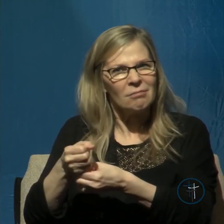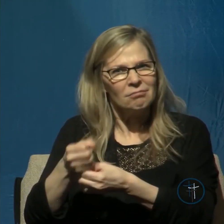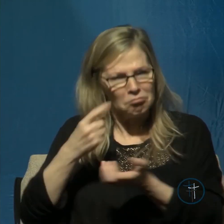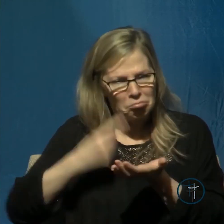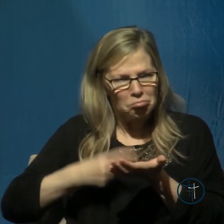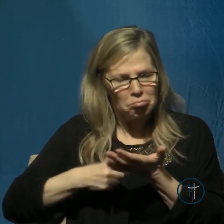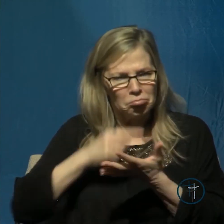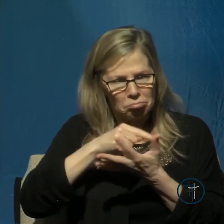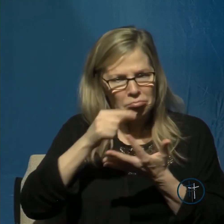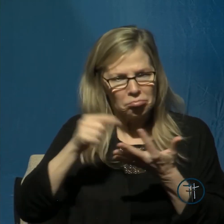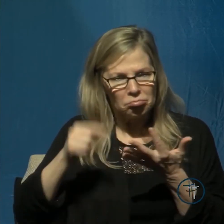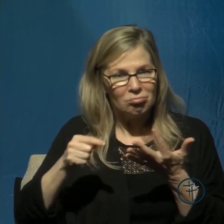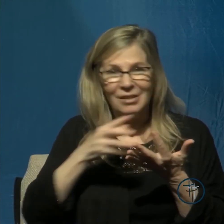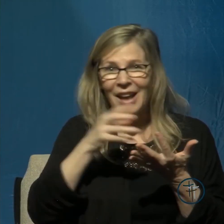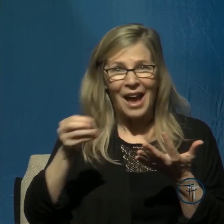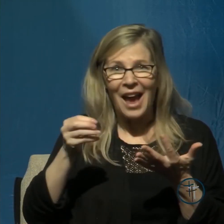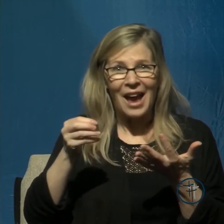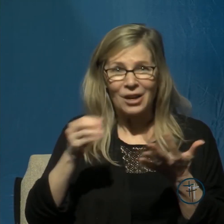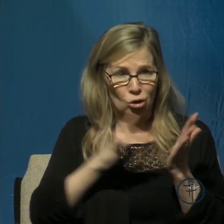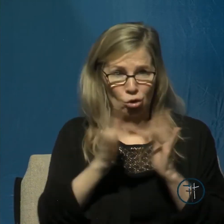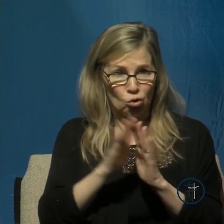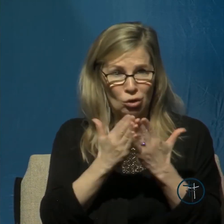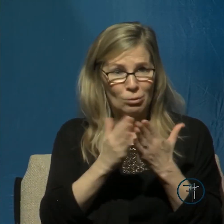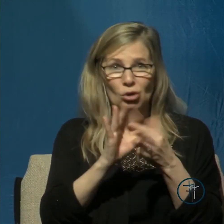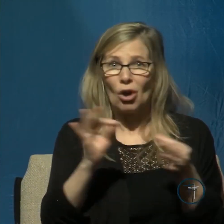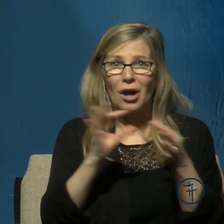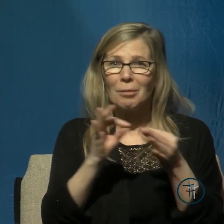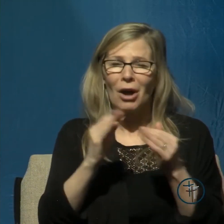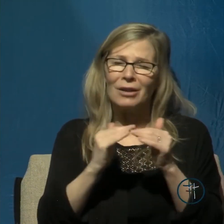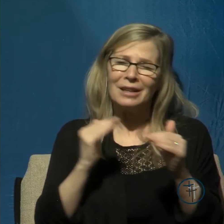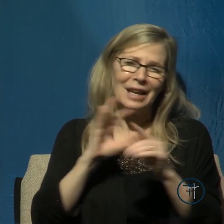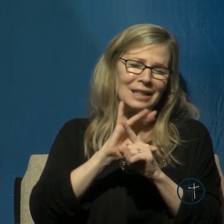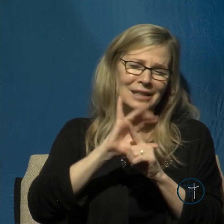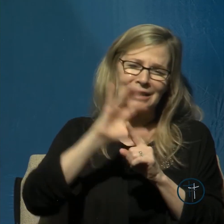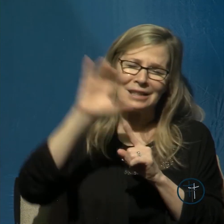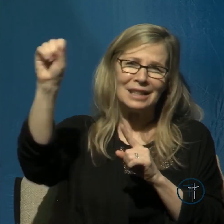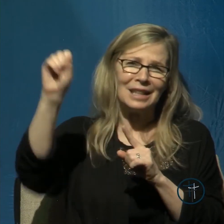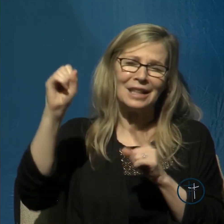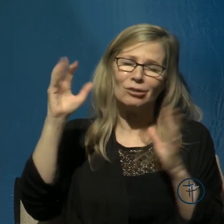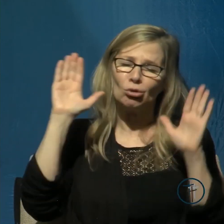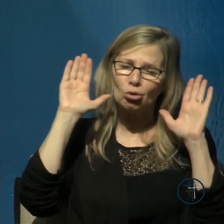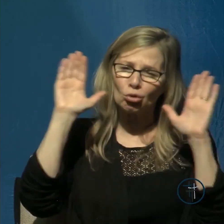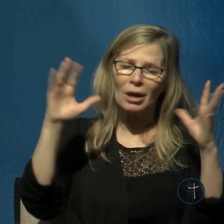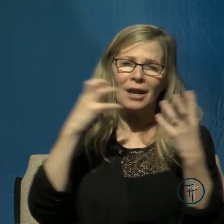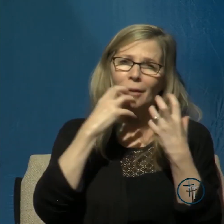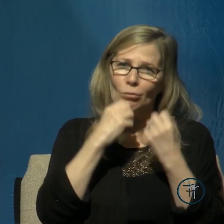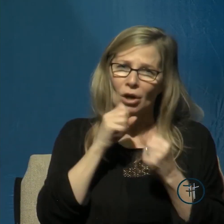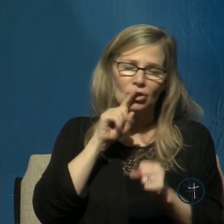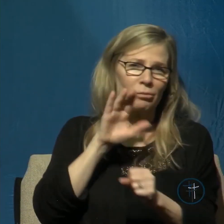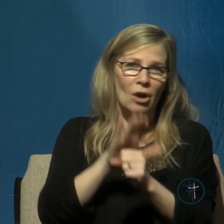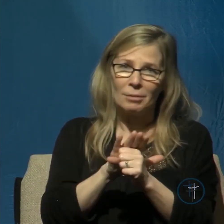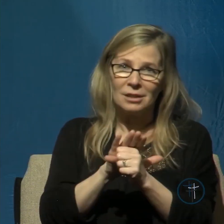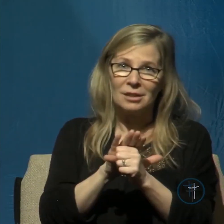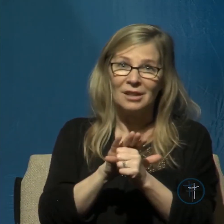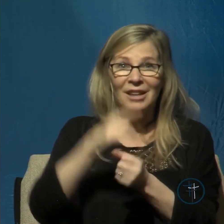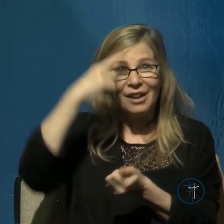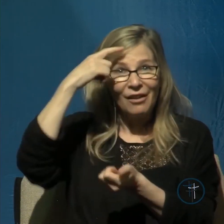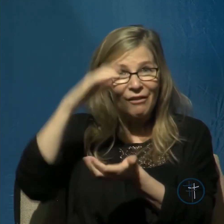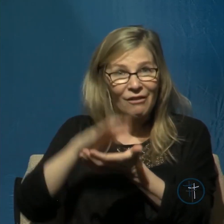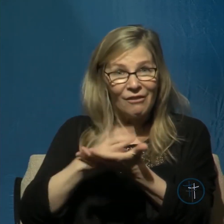calls the exceeding exceeding great and precious promises faith says I cannot believe that he who has brought me so far